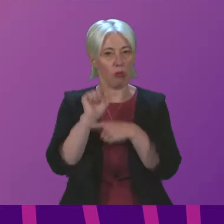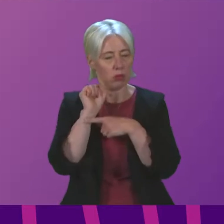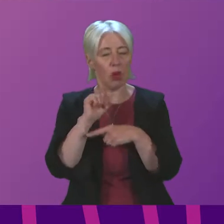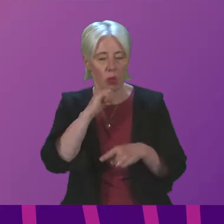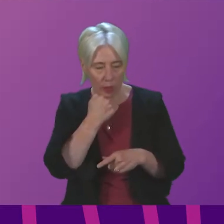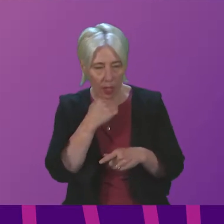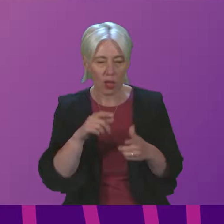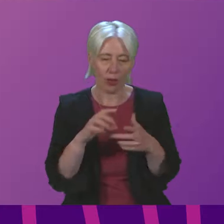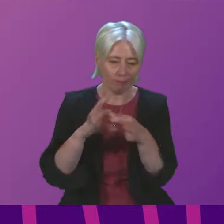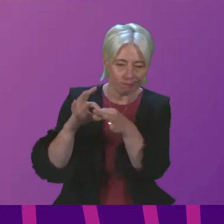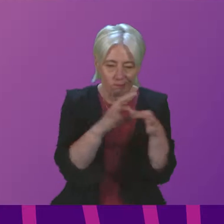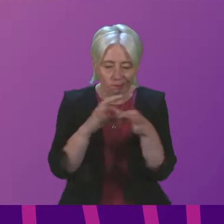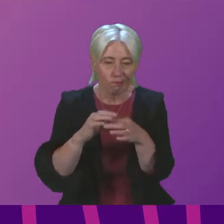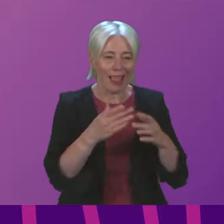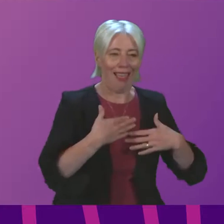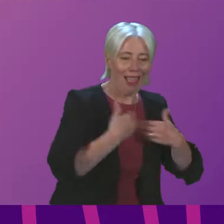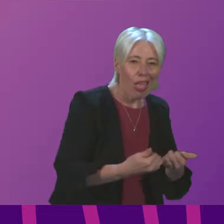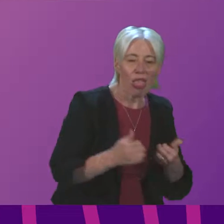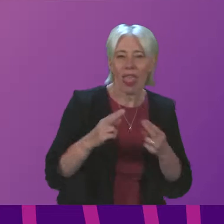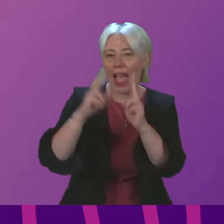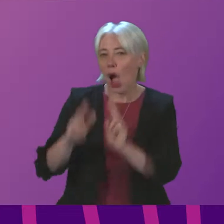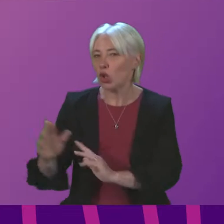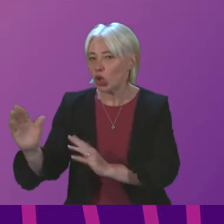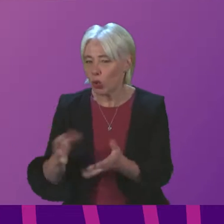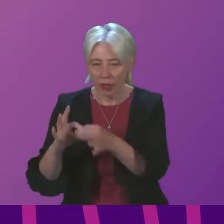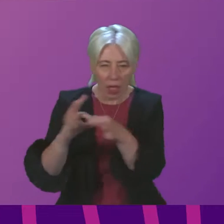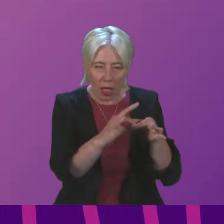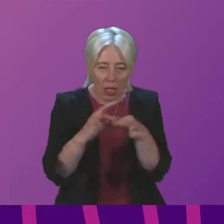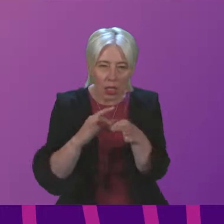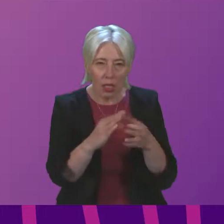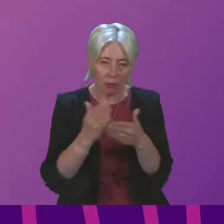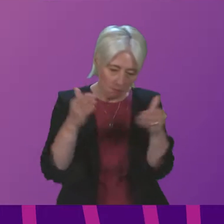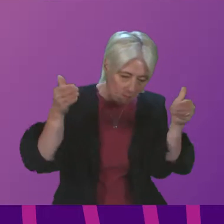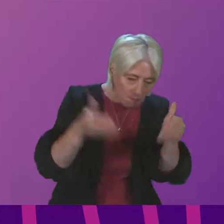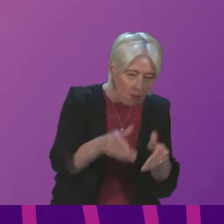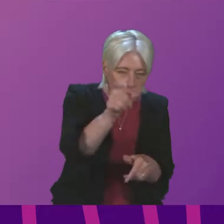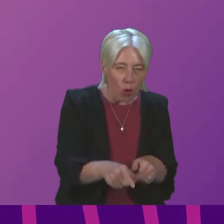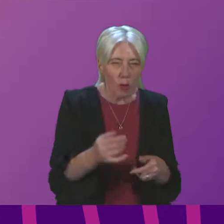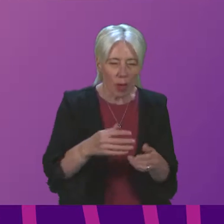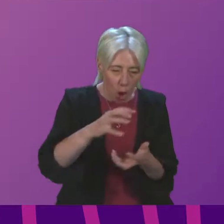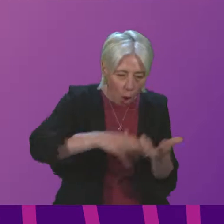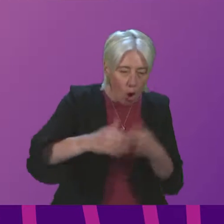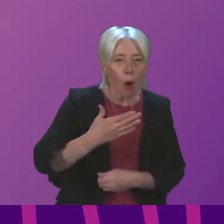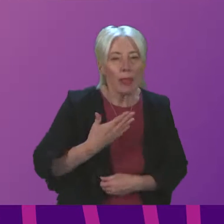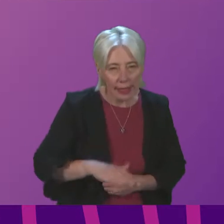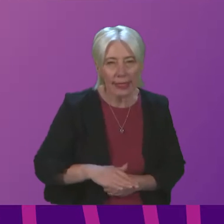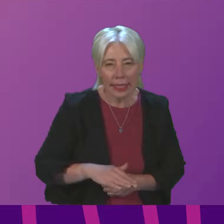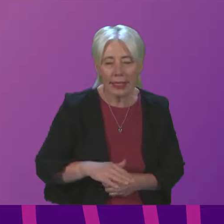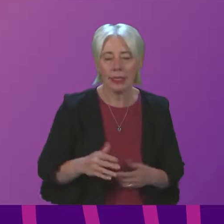health and housing services with specific measures to help those with more complex needs. Finally,